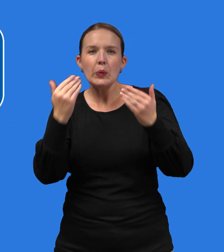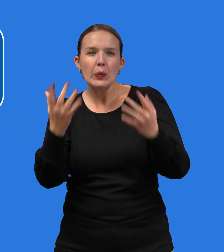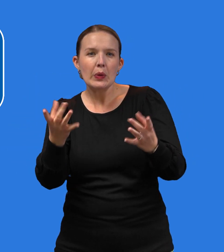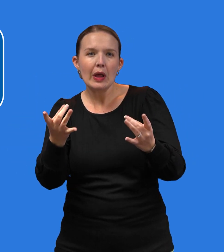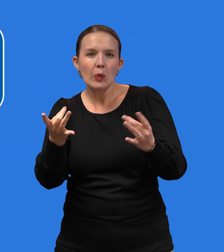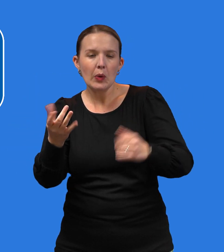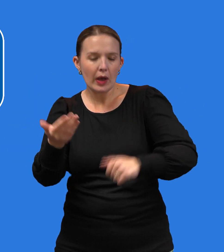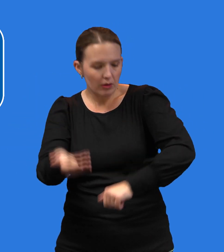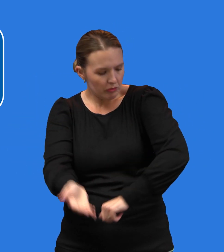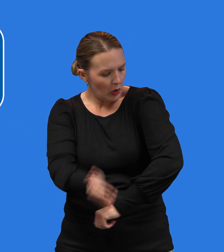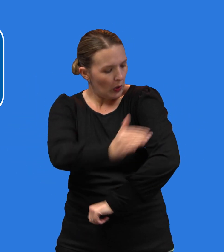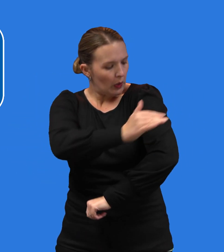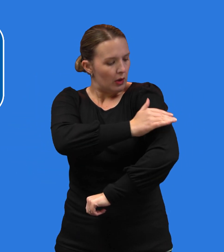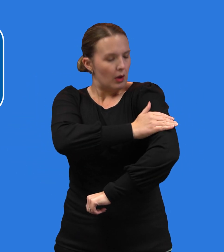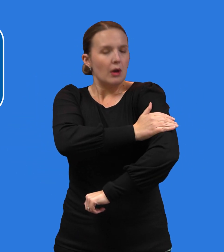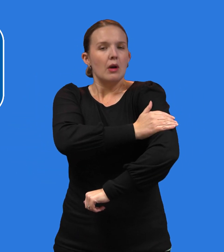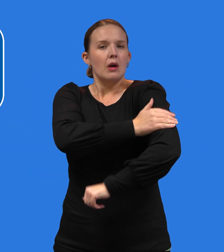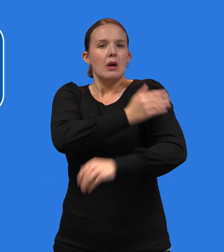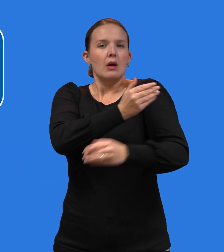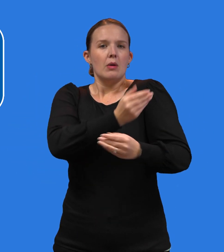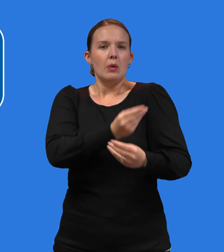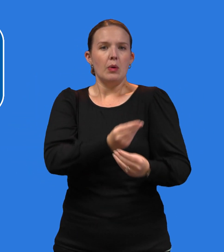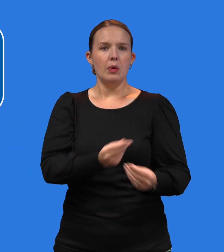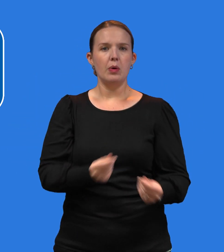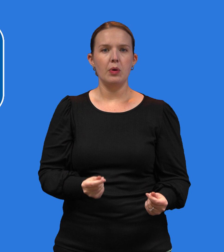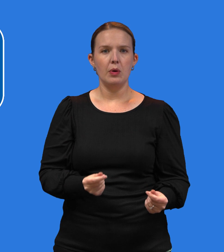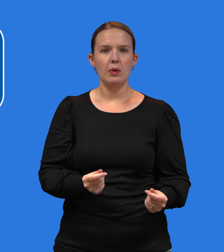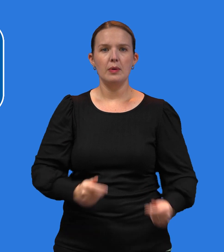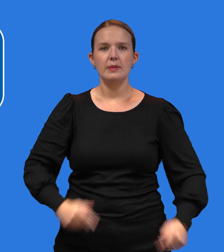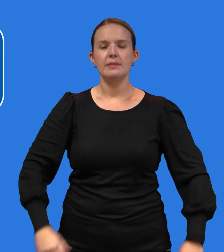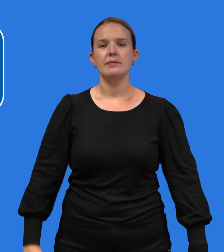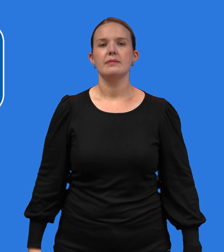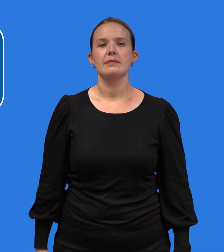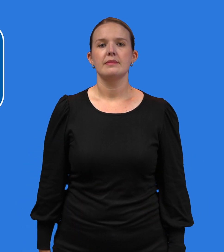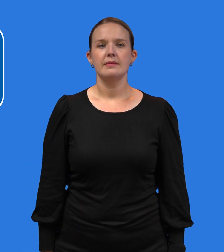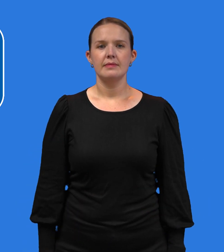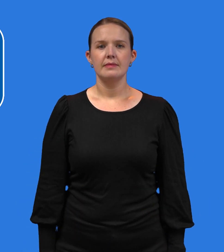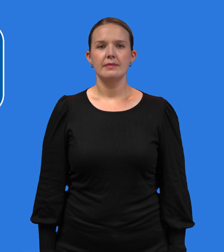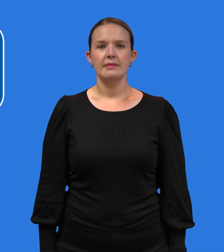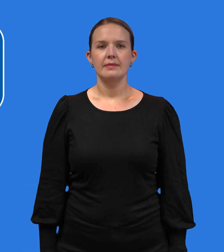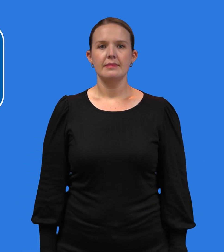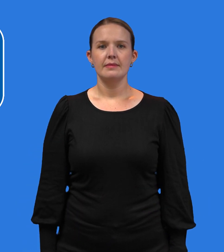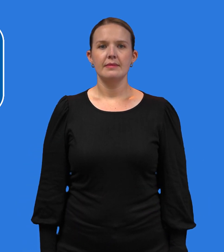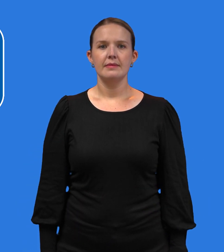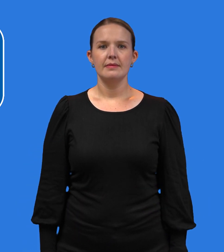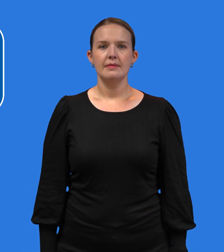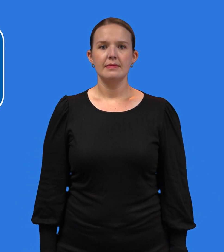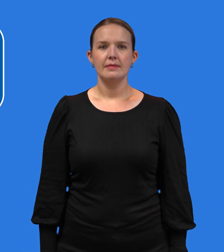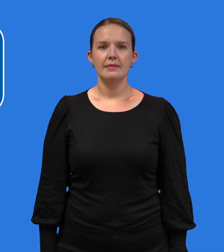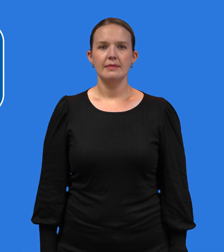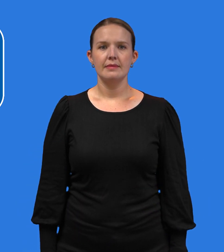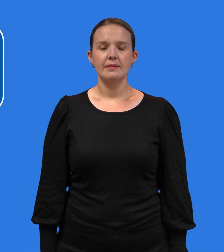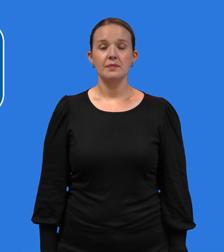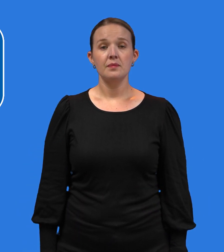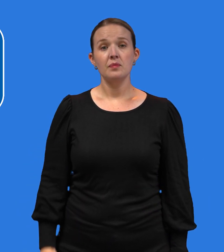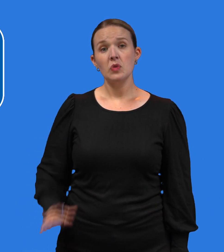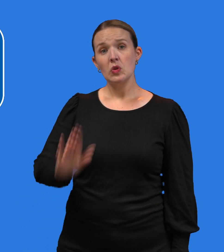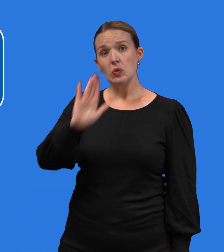damp cloth where your child got the shot if the area hurts. Even if your